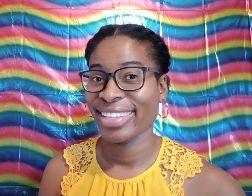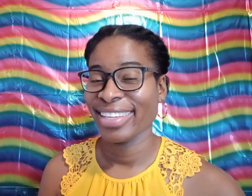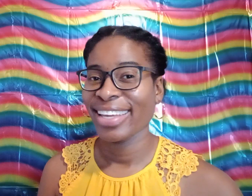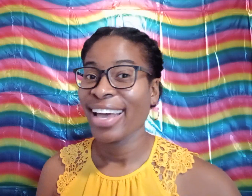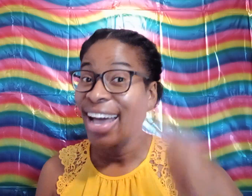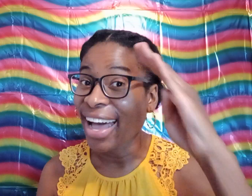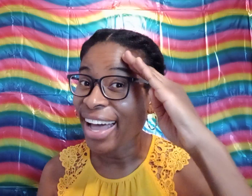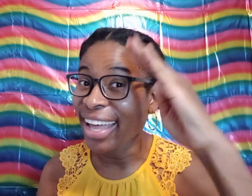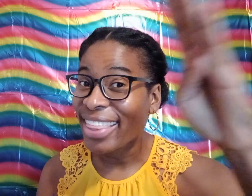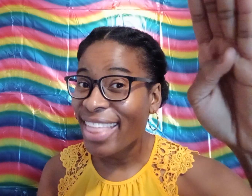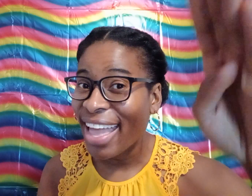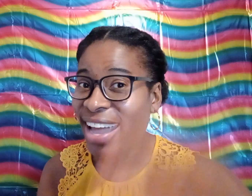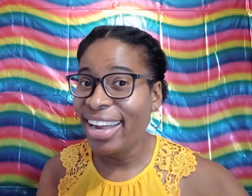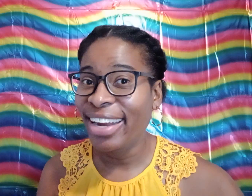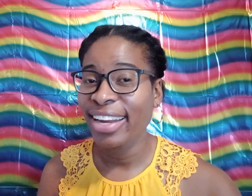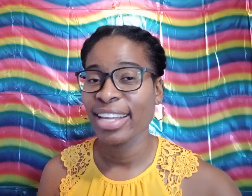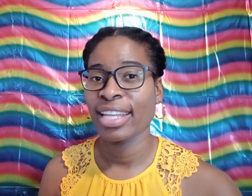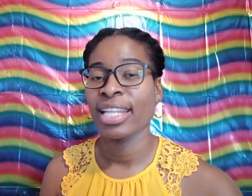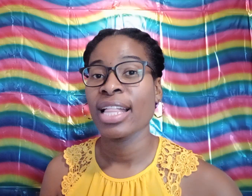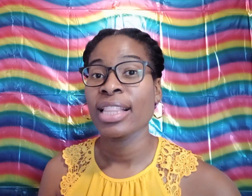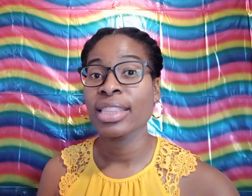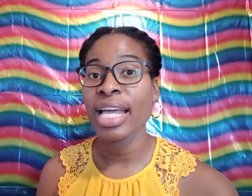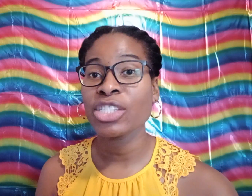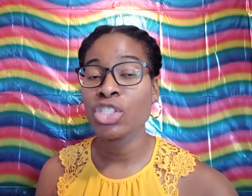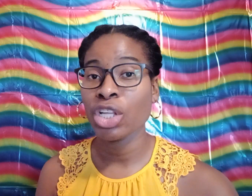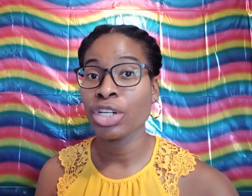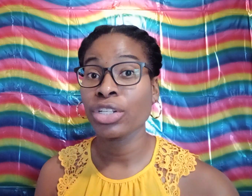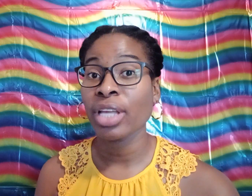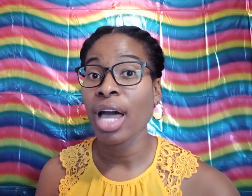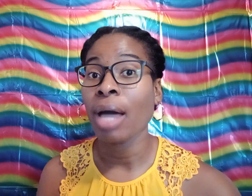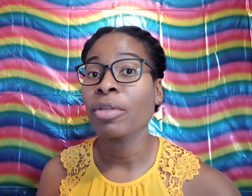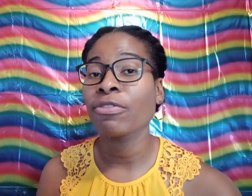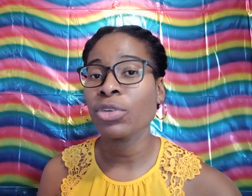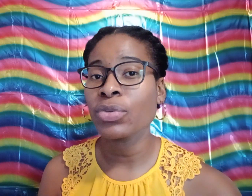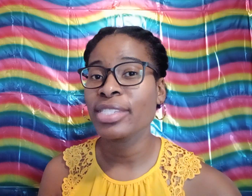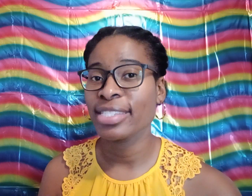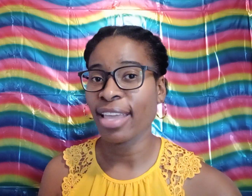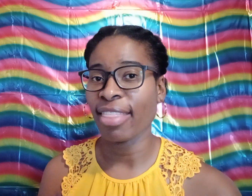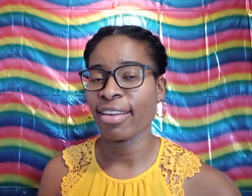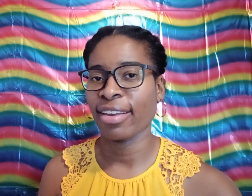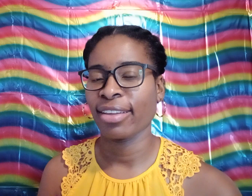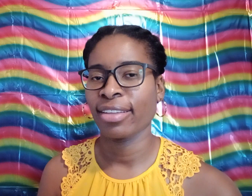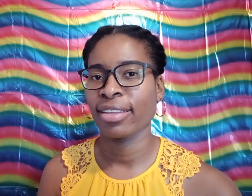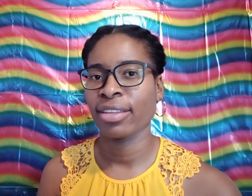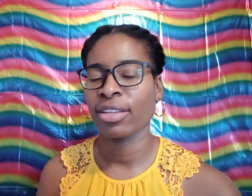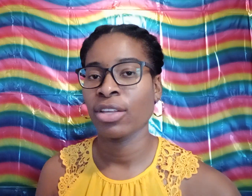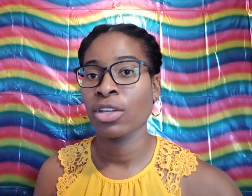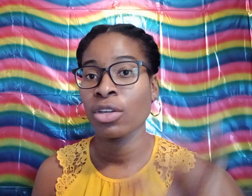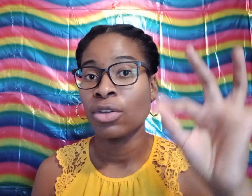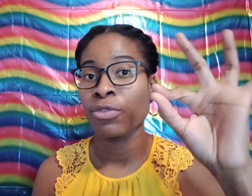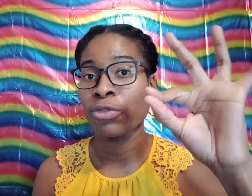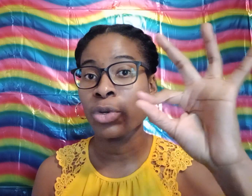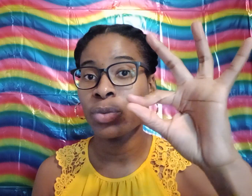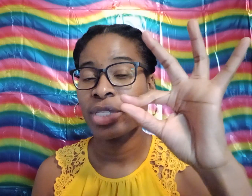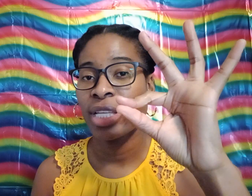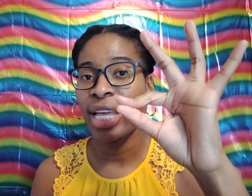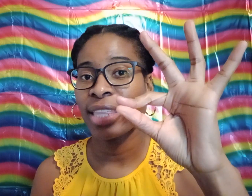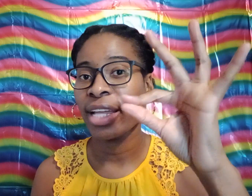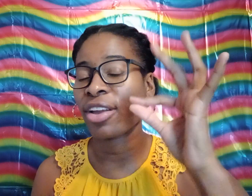Hi there! Let's learn common foods together. Fruit, like the letter